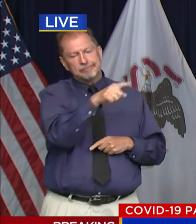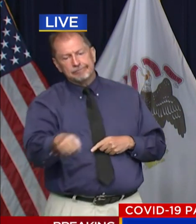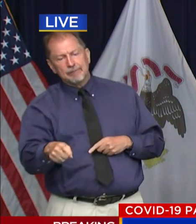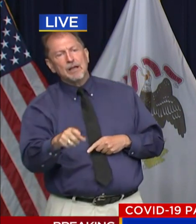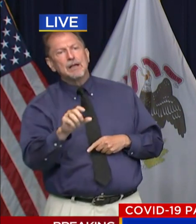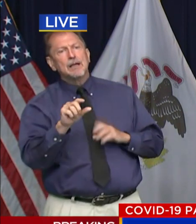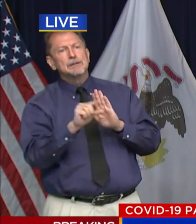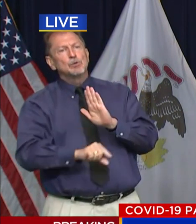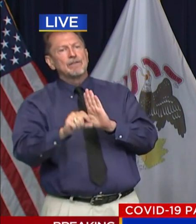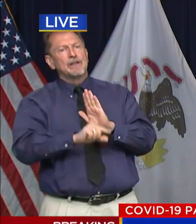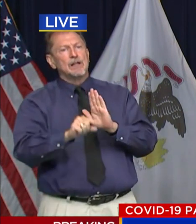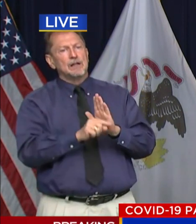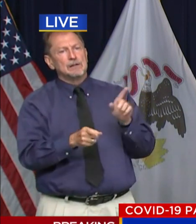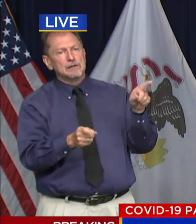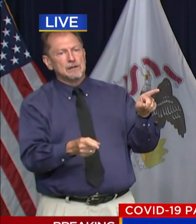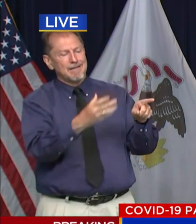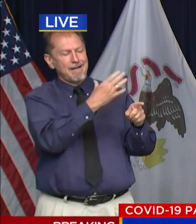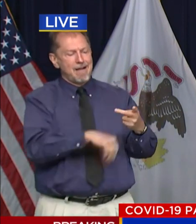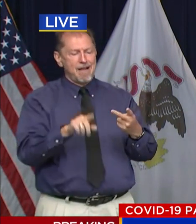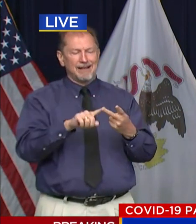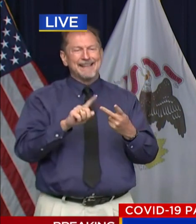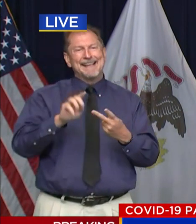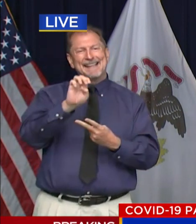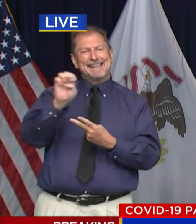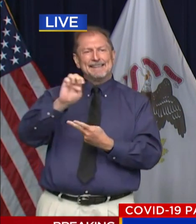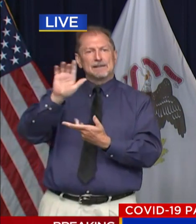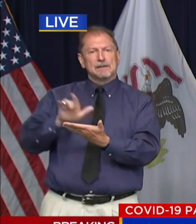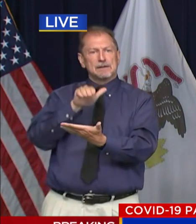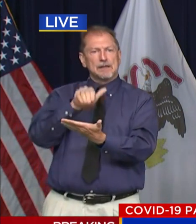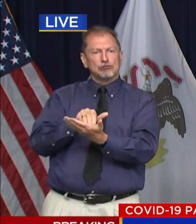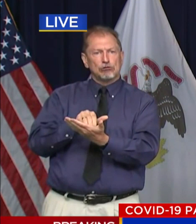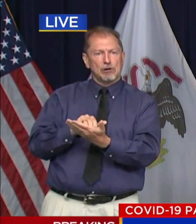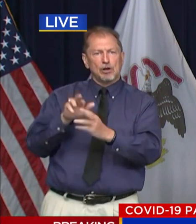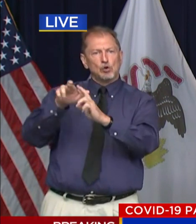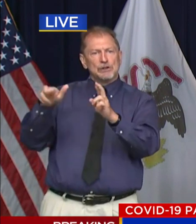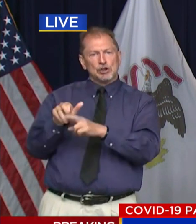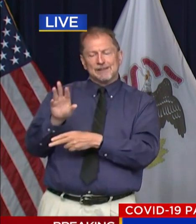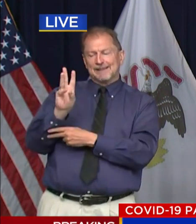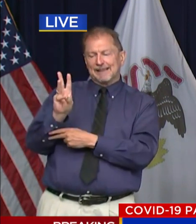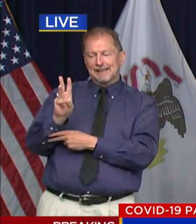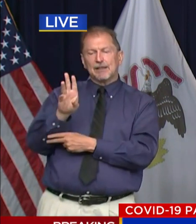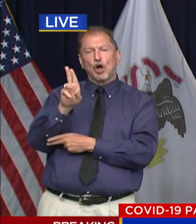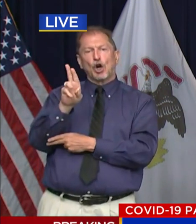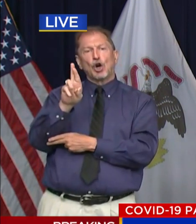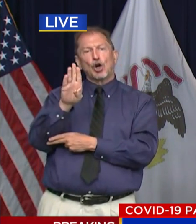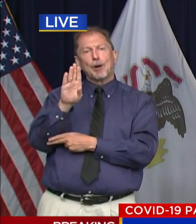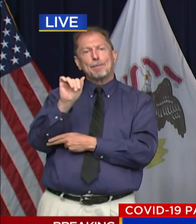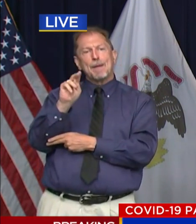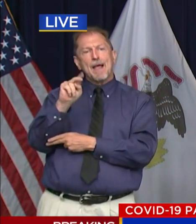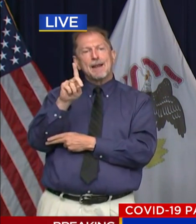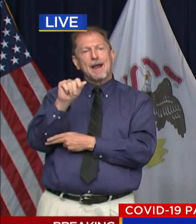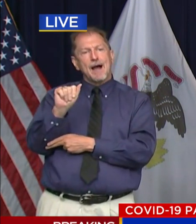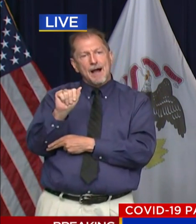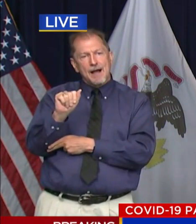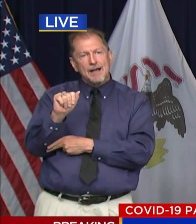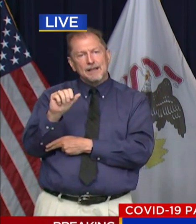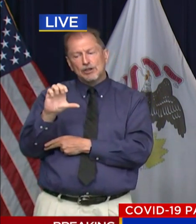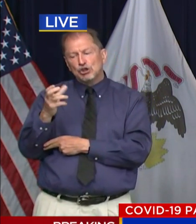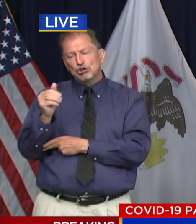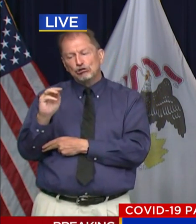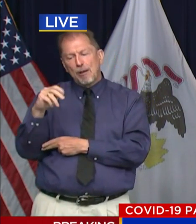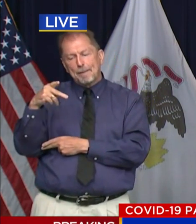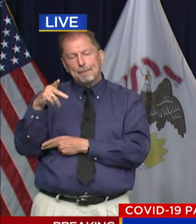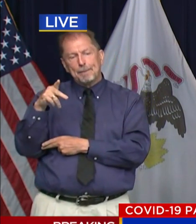and the east central region six, home to Urbana-Champaign, to Decatur and